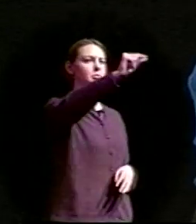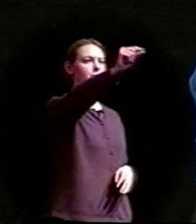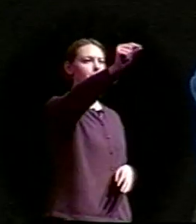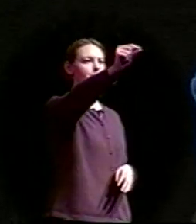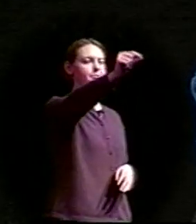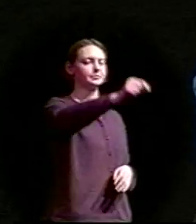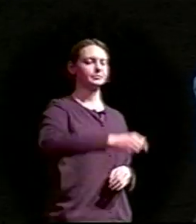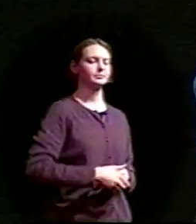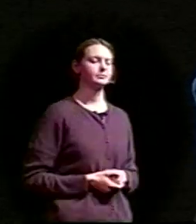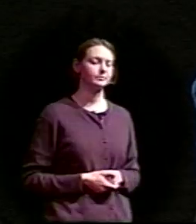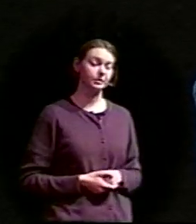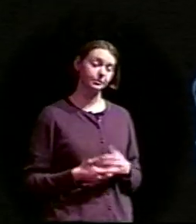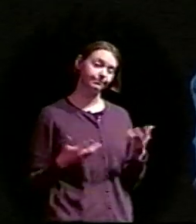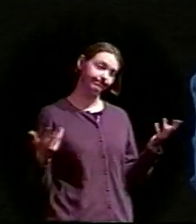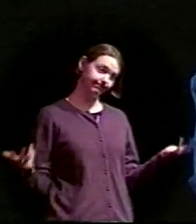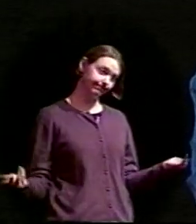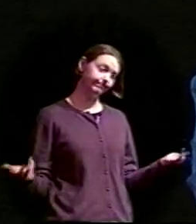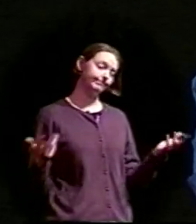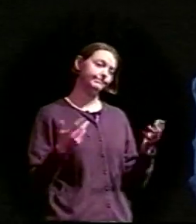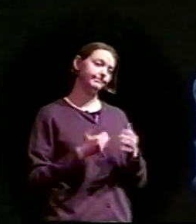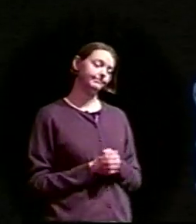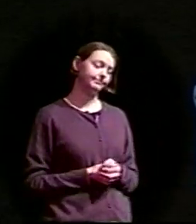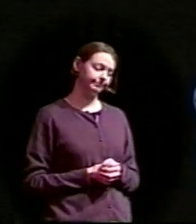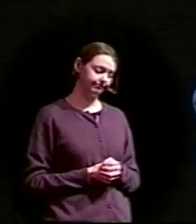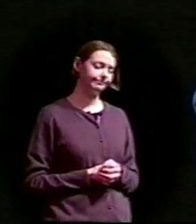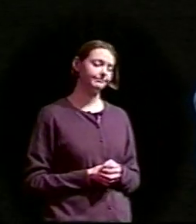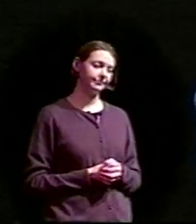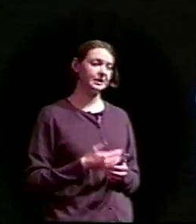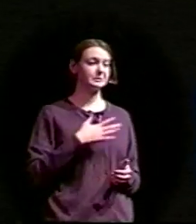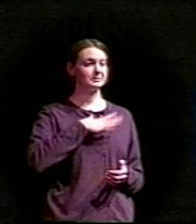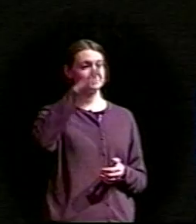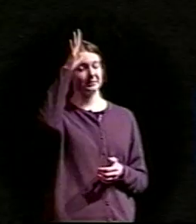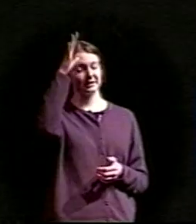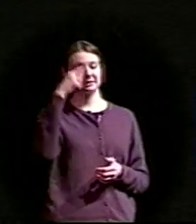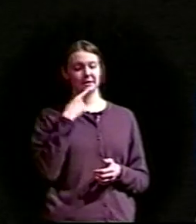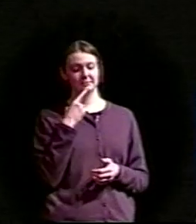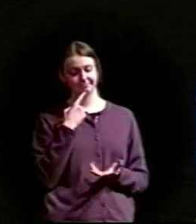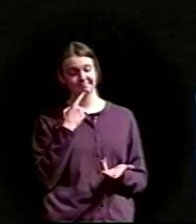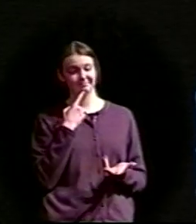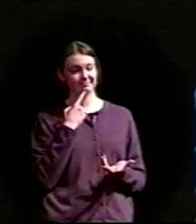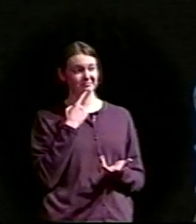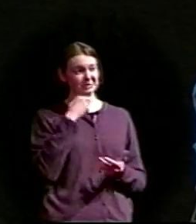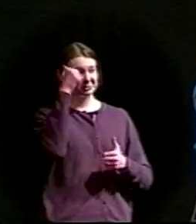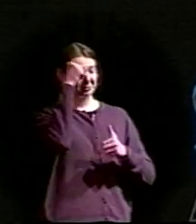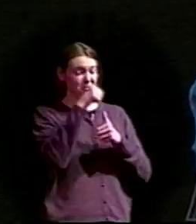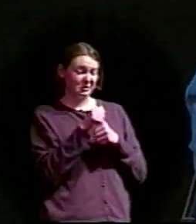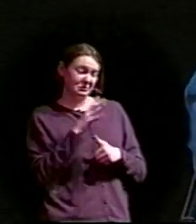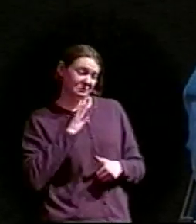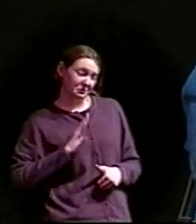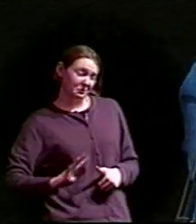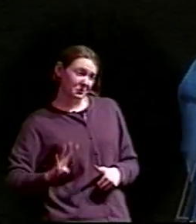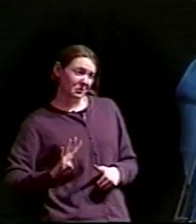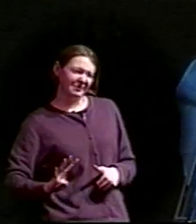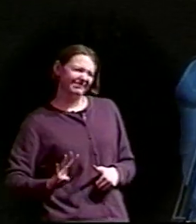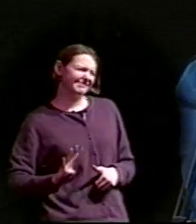Wow. My dad said that, you know, when you're only four years old, it's difficult to understand war.